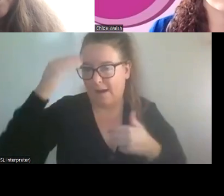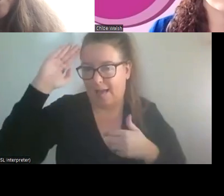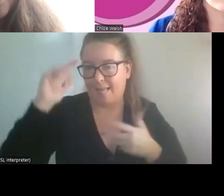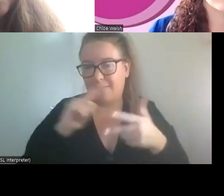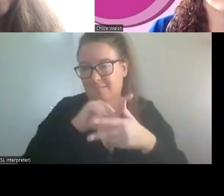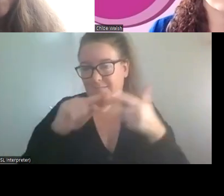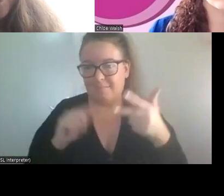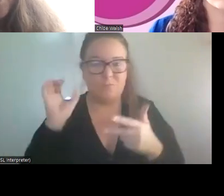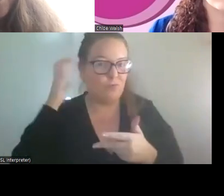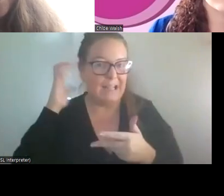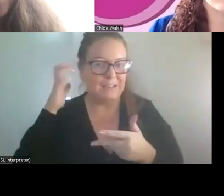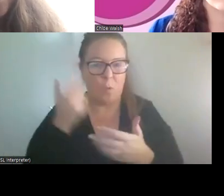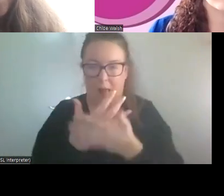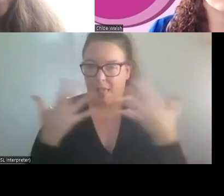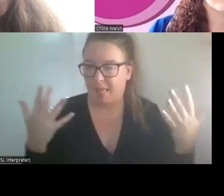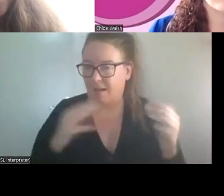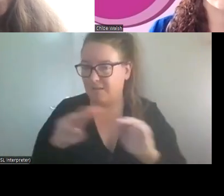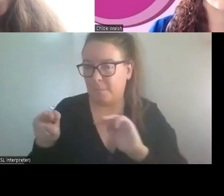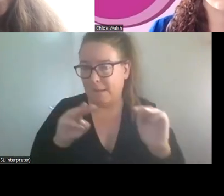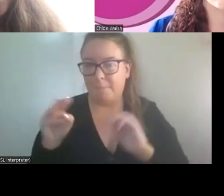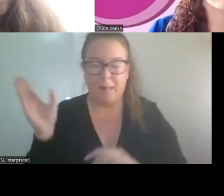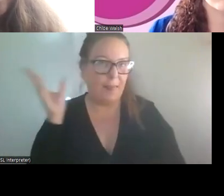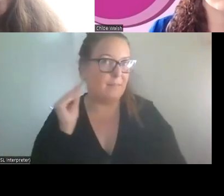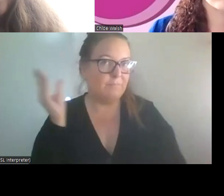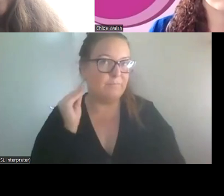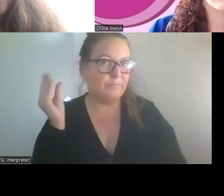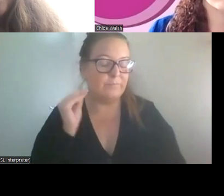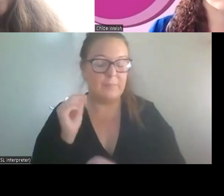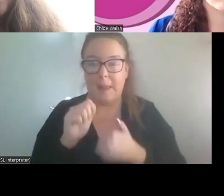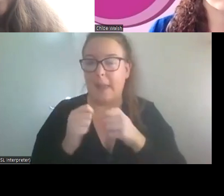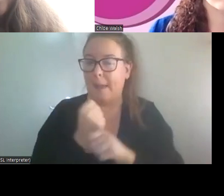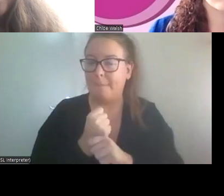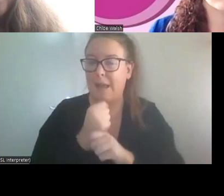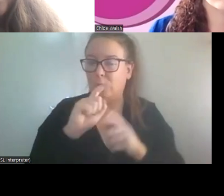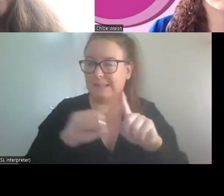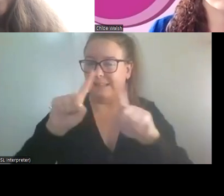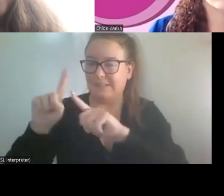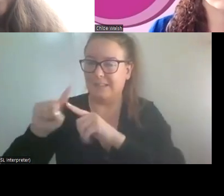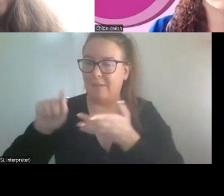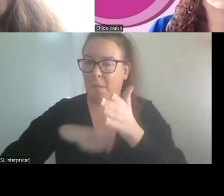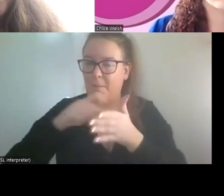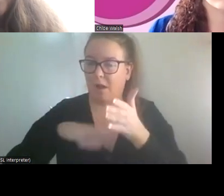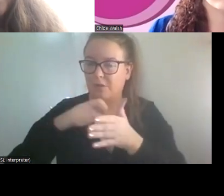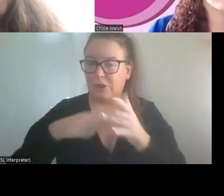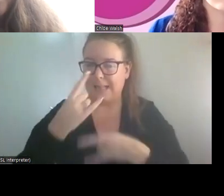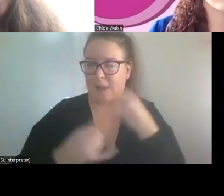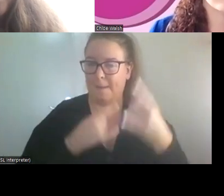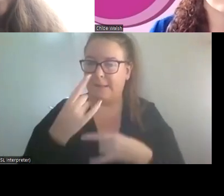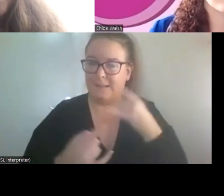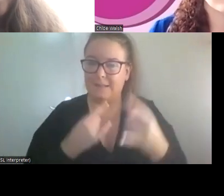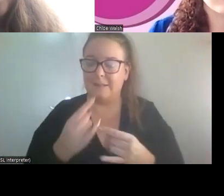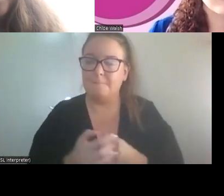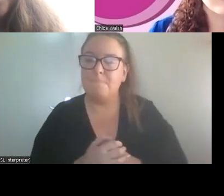listen, um, um, about projects that are going on, um, might be another way to.